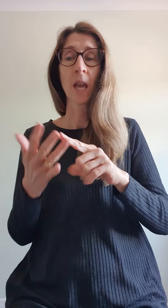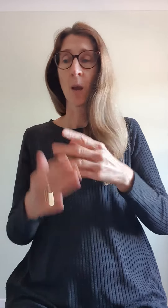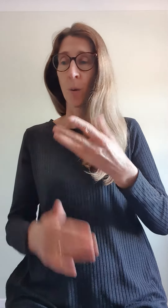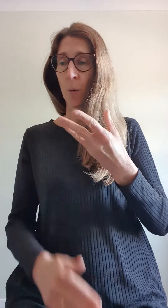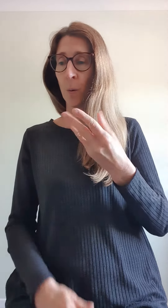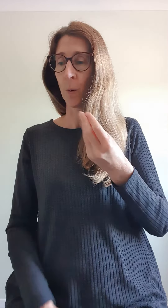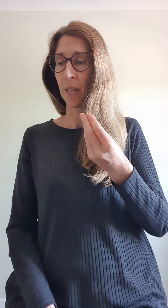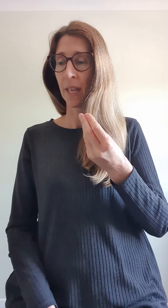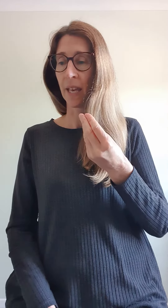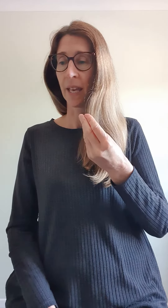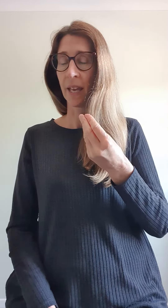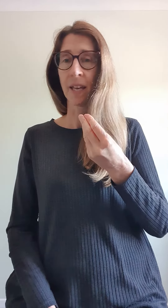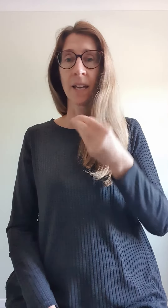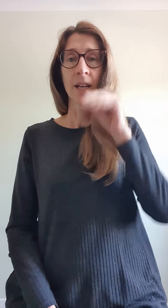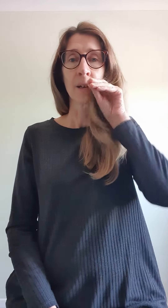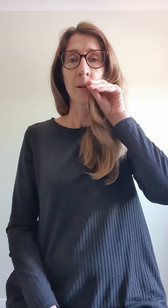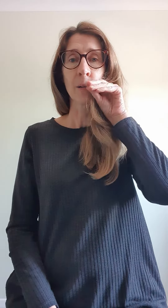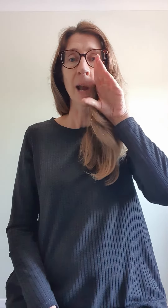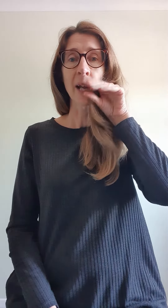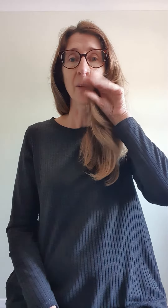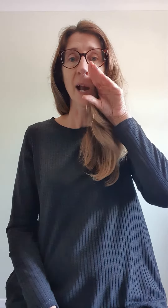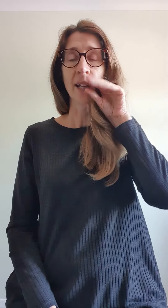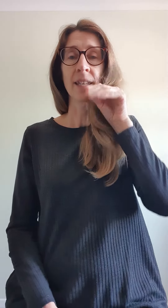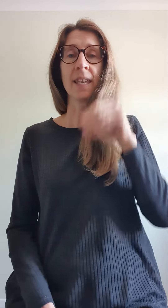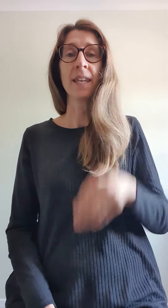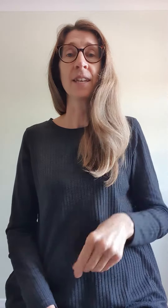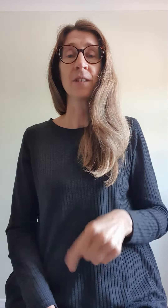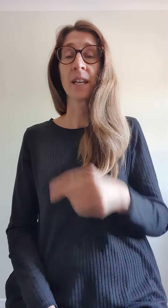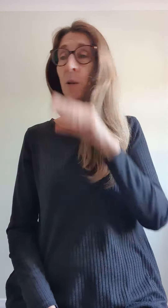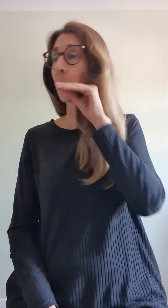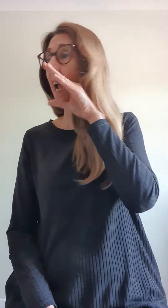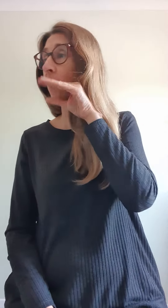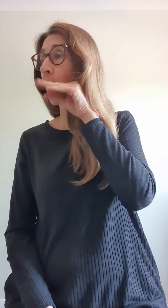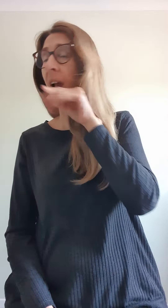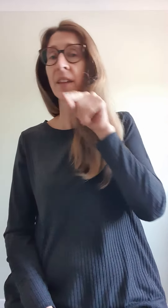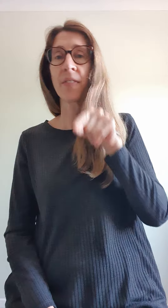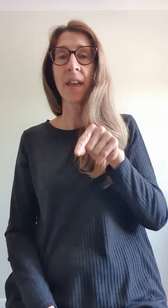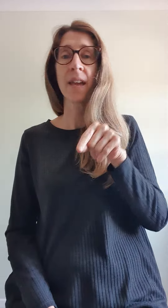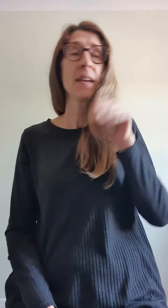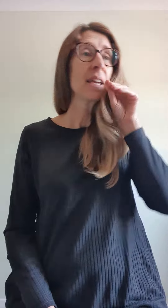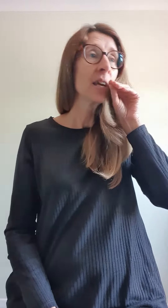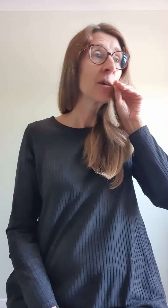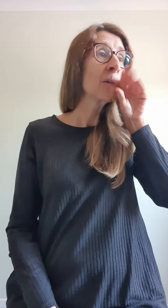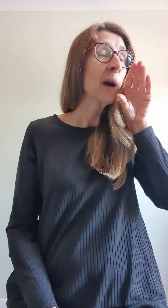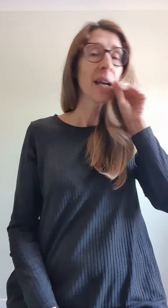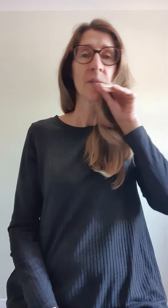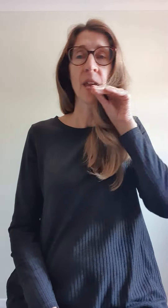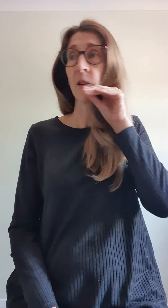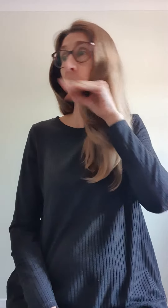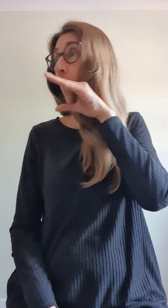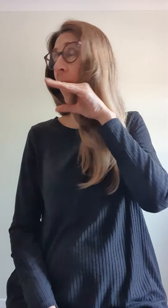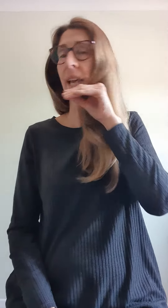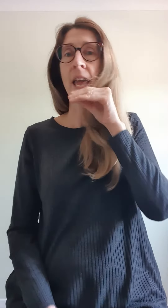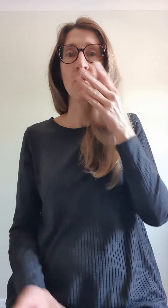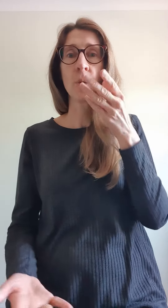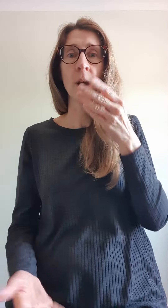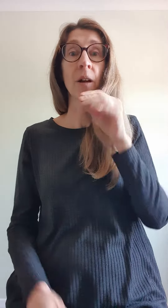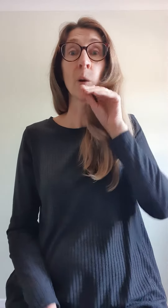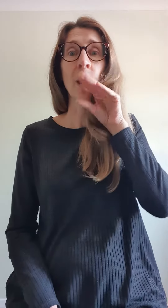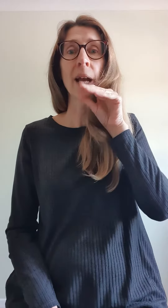with a quack quack here, and a quack quack there, here a quack, there a quack, everywhere a quack